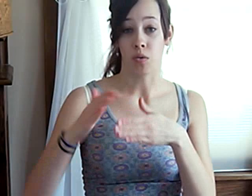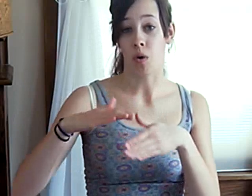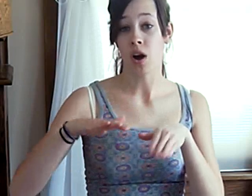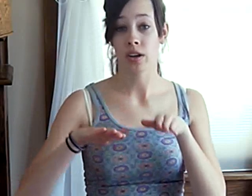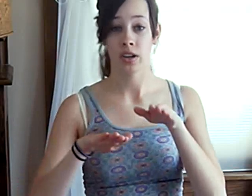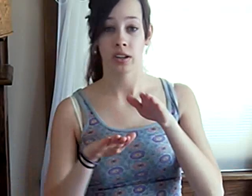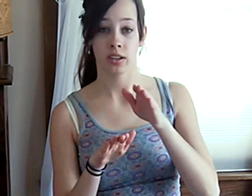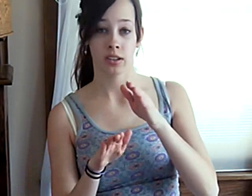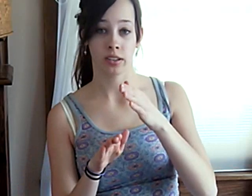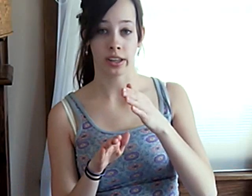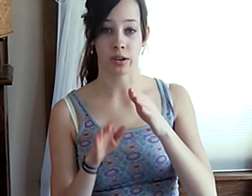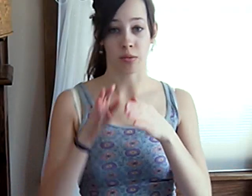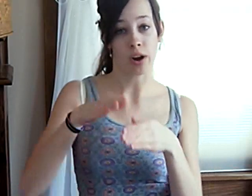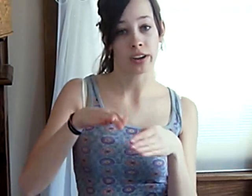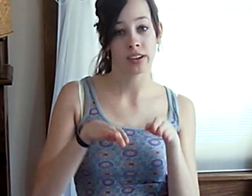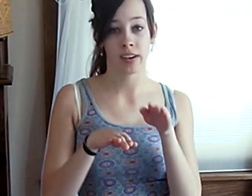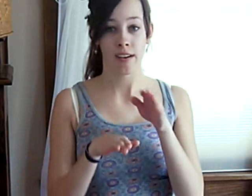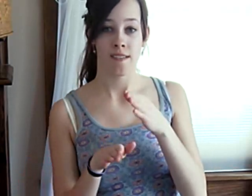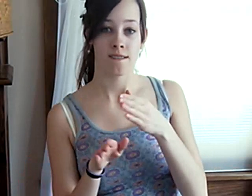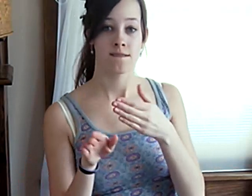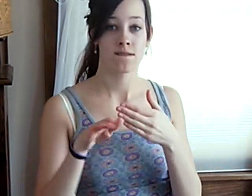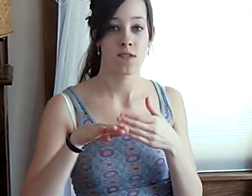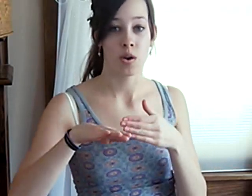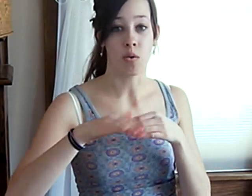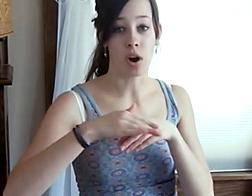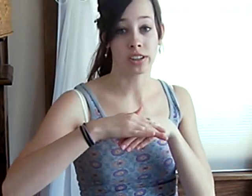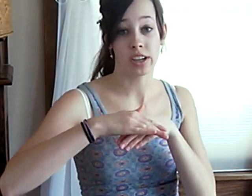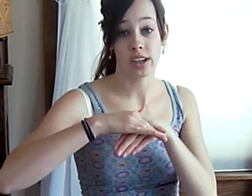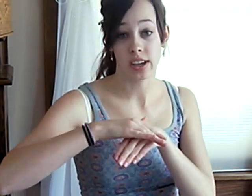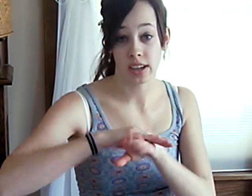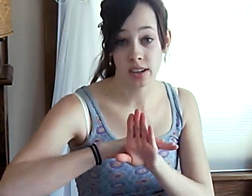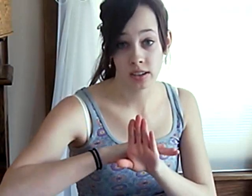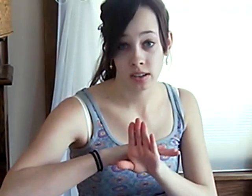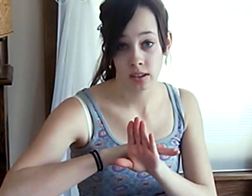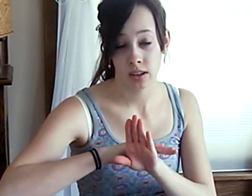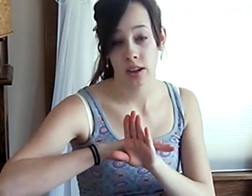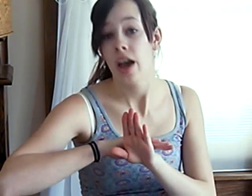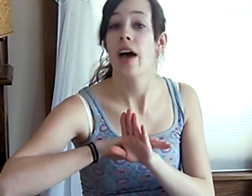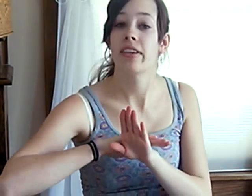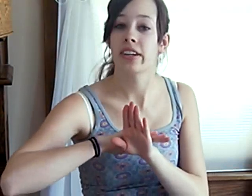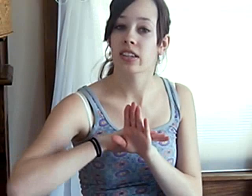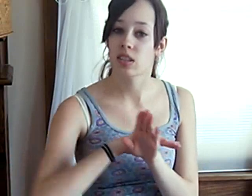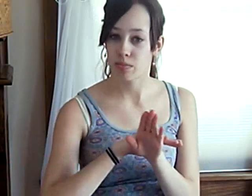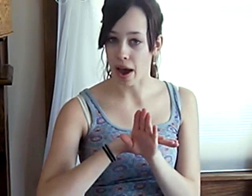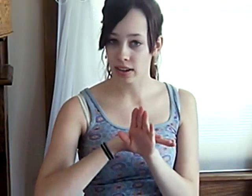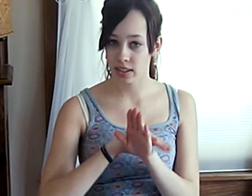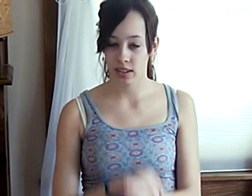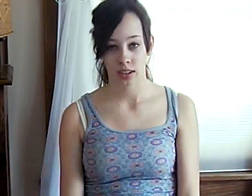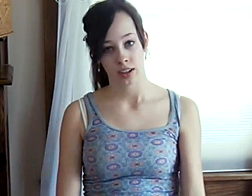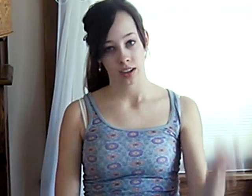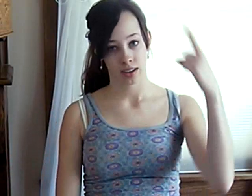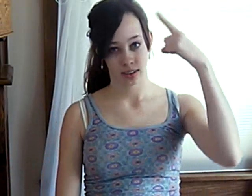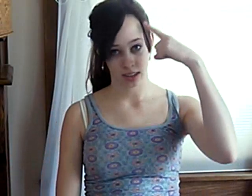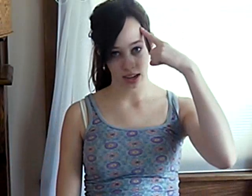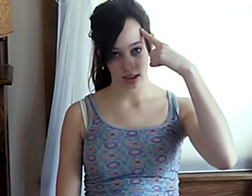walk like you're walking. Walked in and then expect, think,